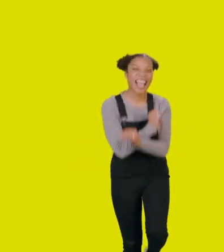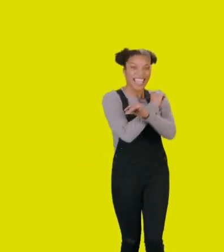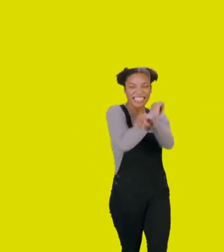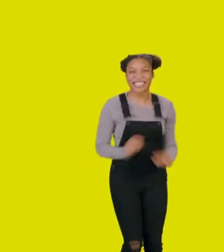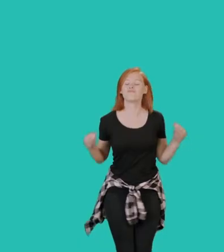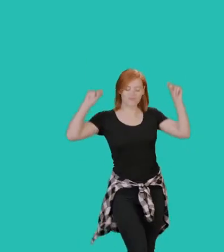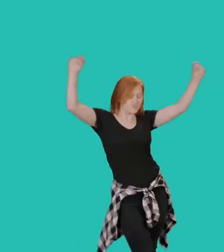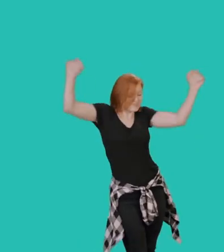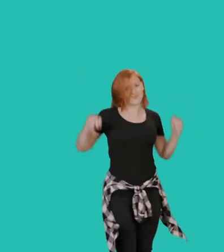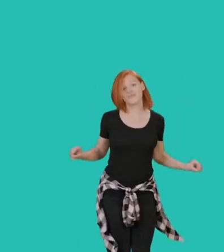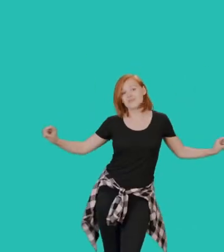see time